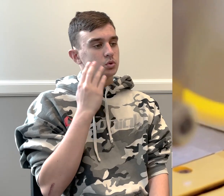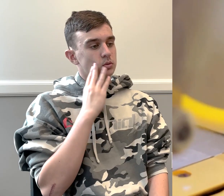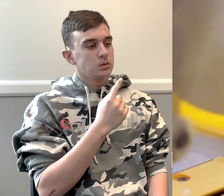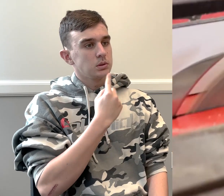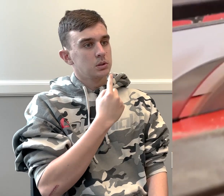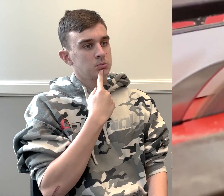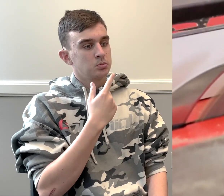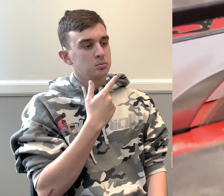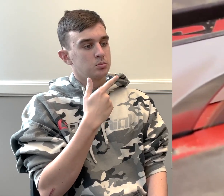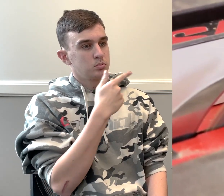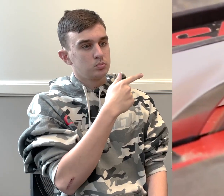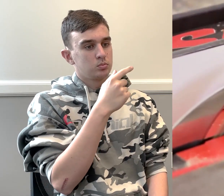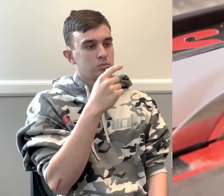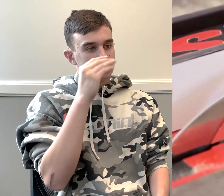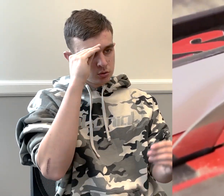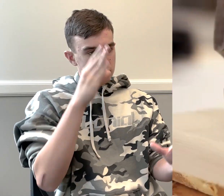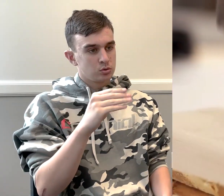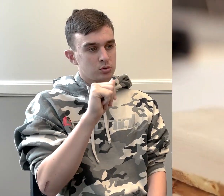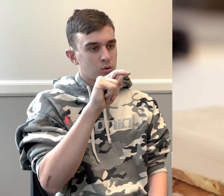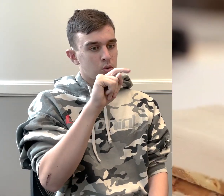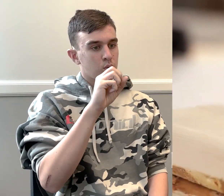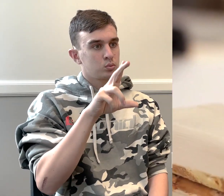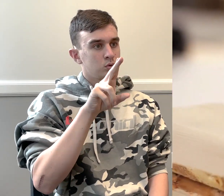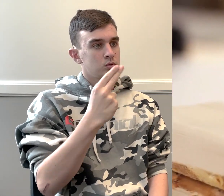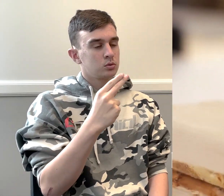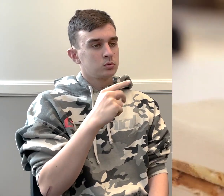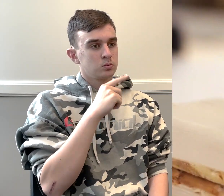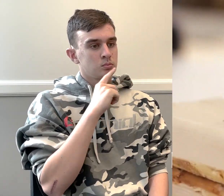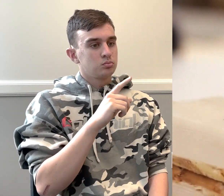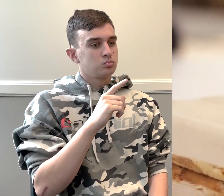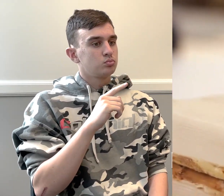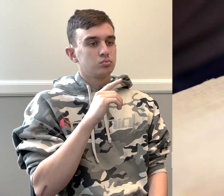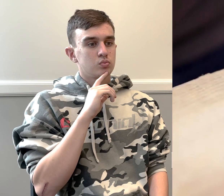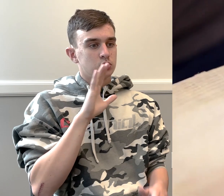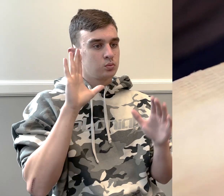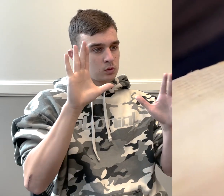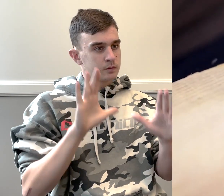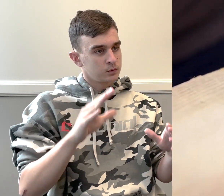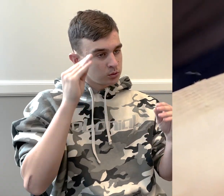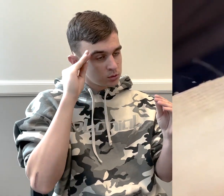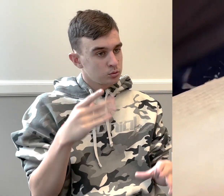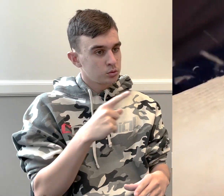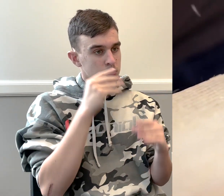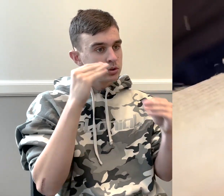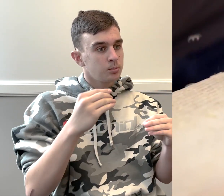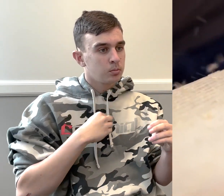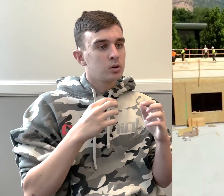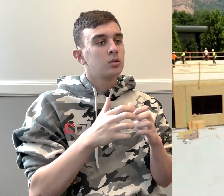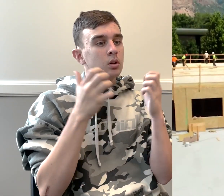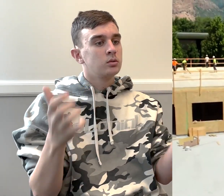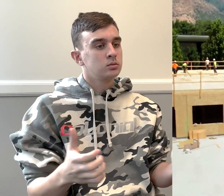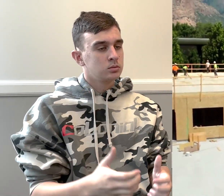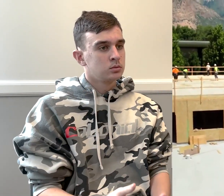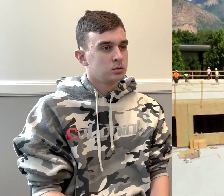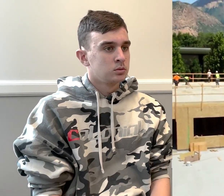I'd like to say that the teacher over at OTEC has been an absolutely wonderful teacher. They taught me a lot